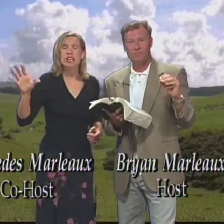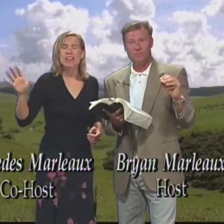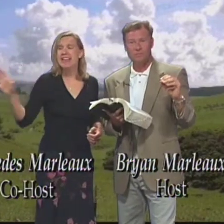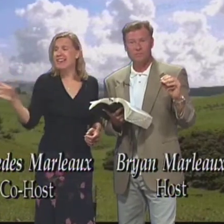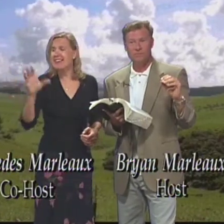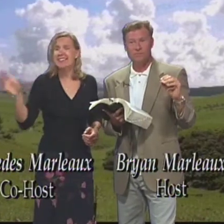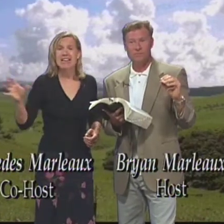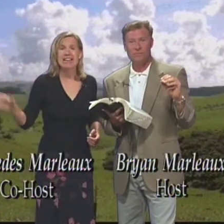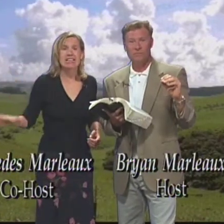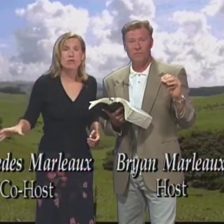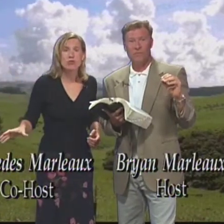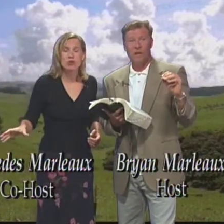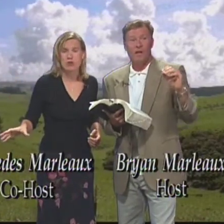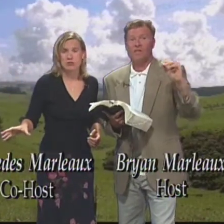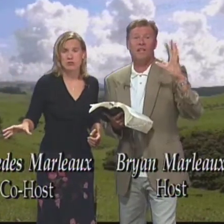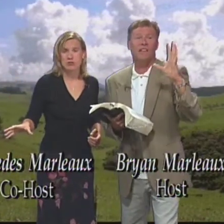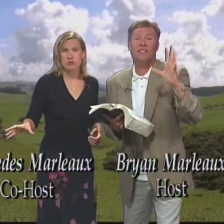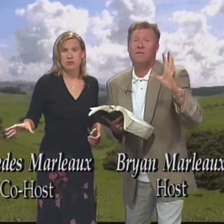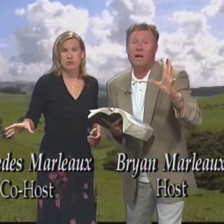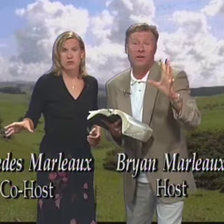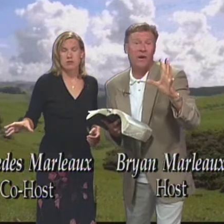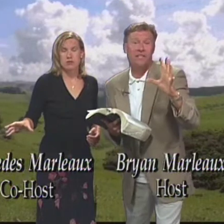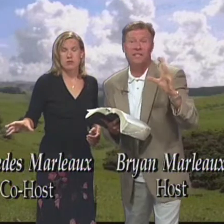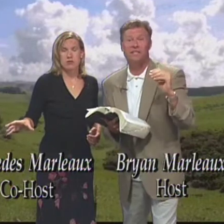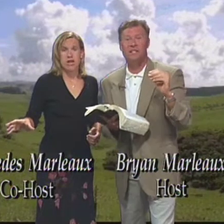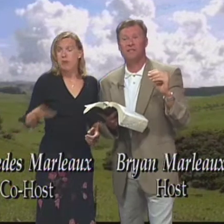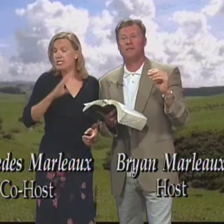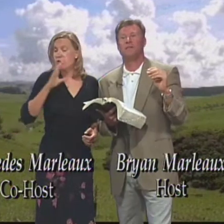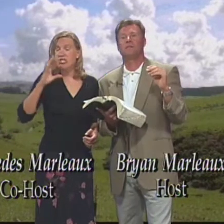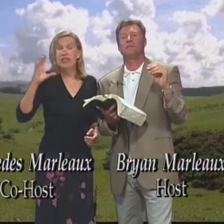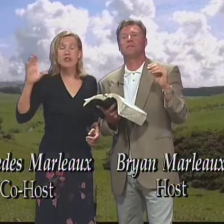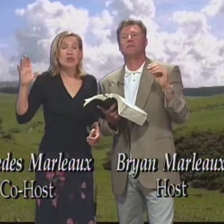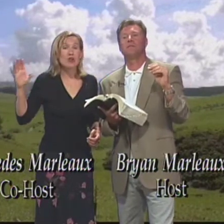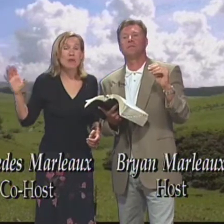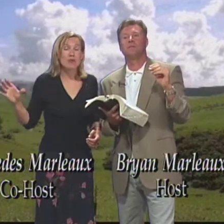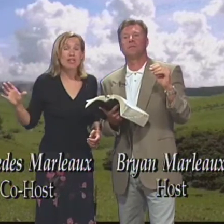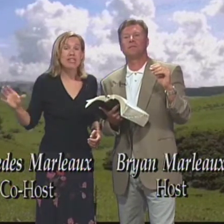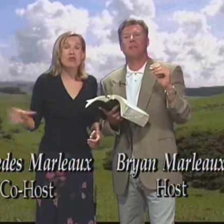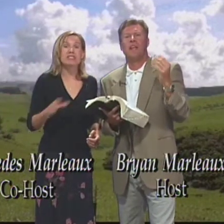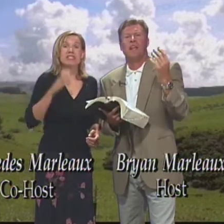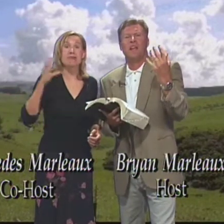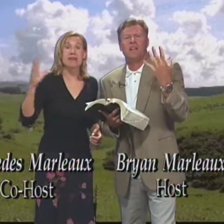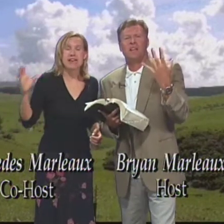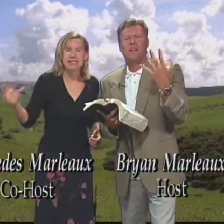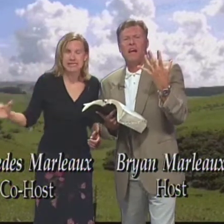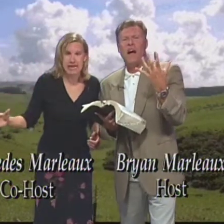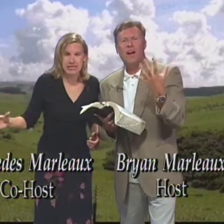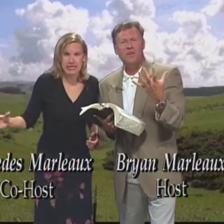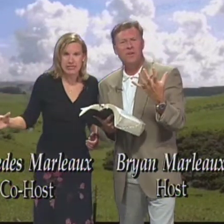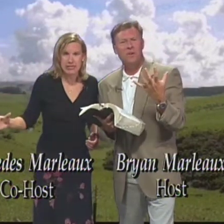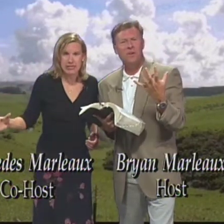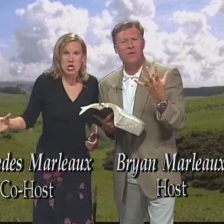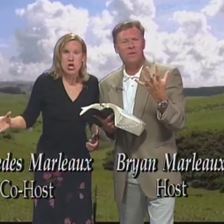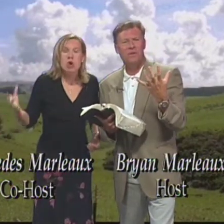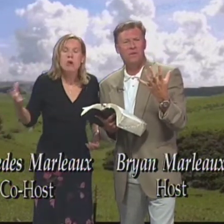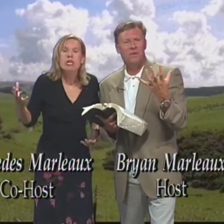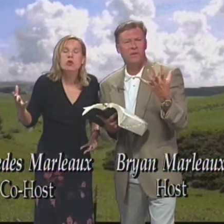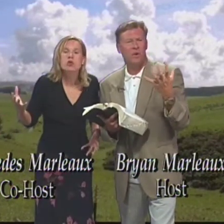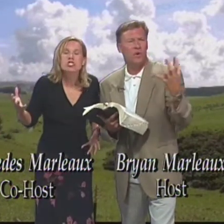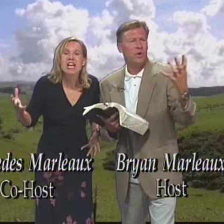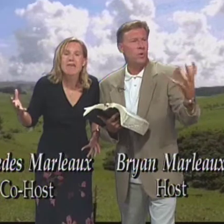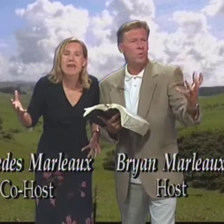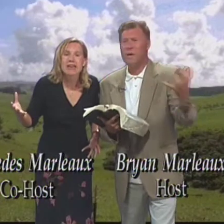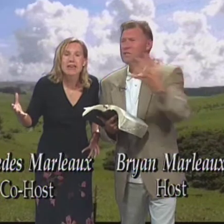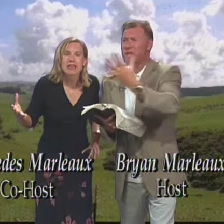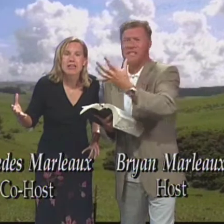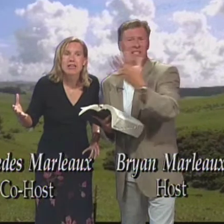muchas cosas Que hay que realizar En este mundo There's a lot of things In the body of Christ That need done Hay muchas cosas Dentro del cuerpo de Cristo Que se deben realizar How do you know Cómo es